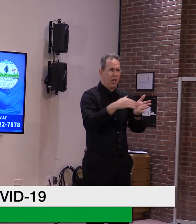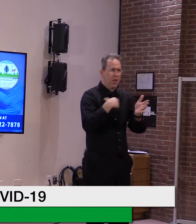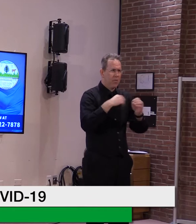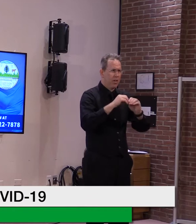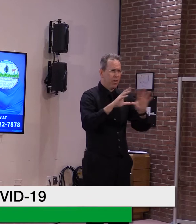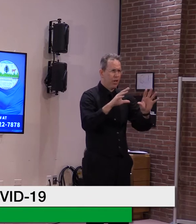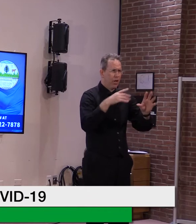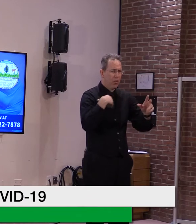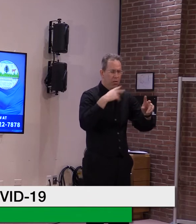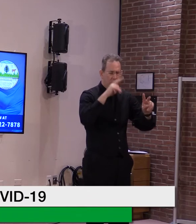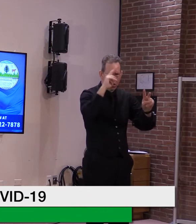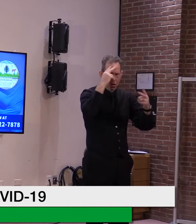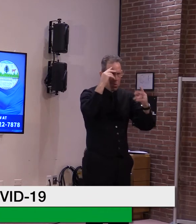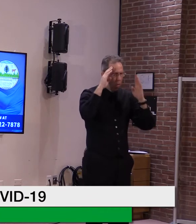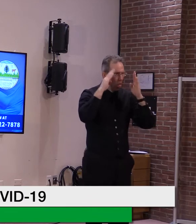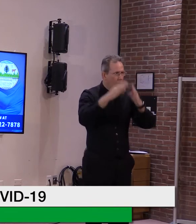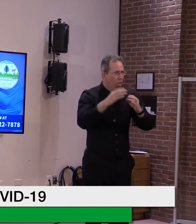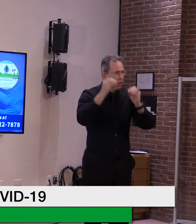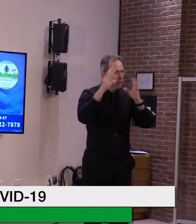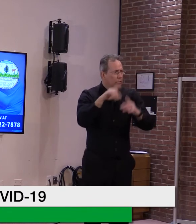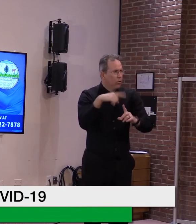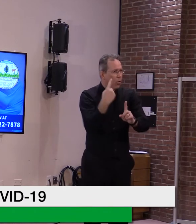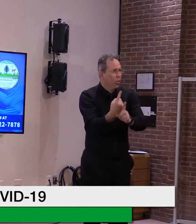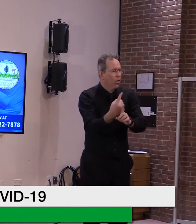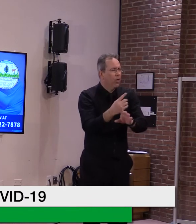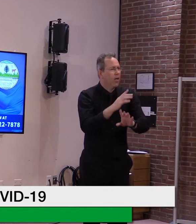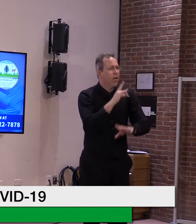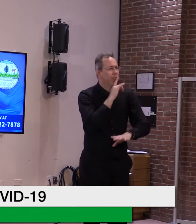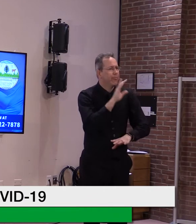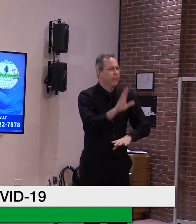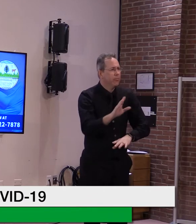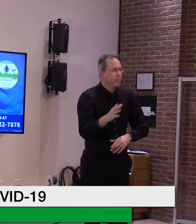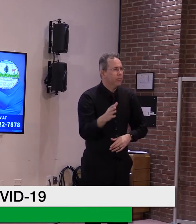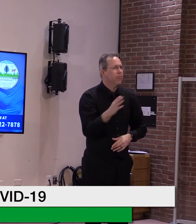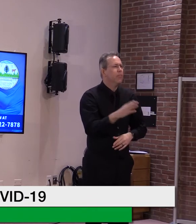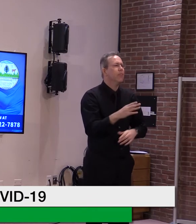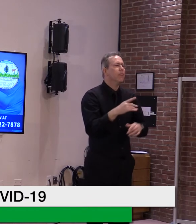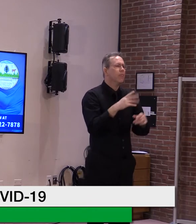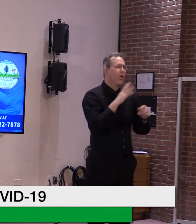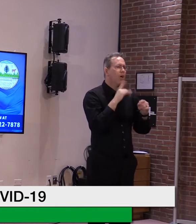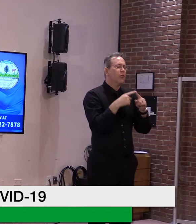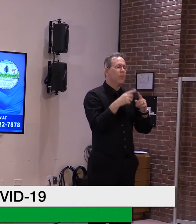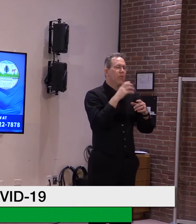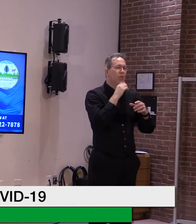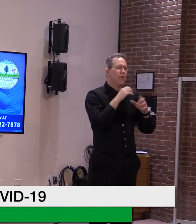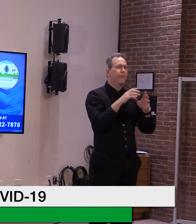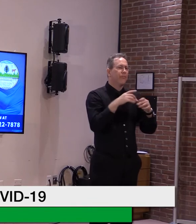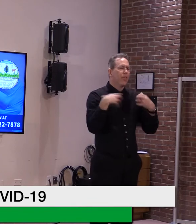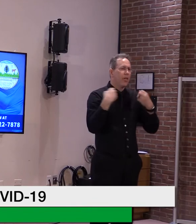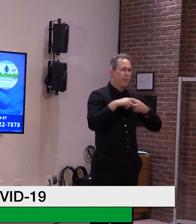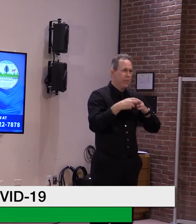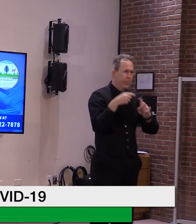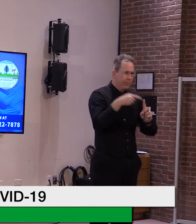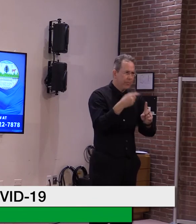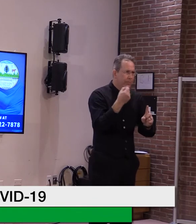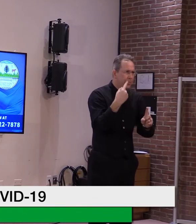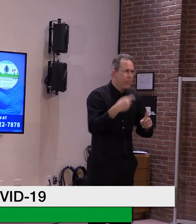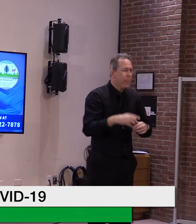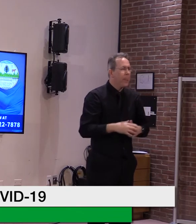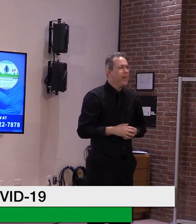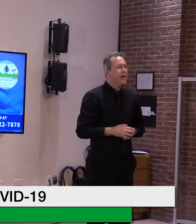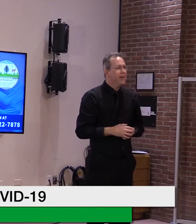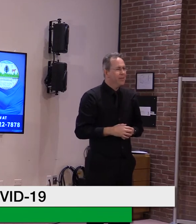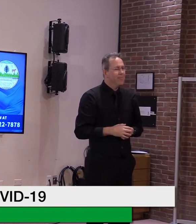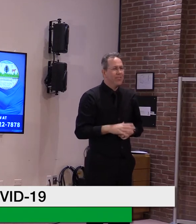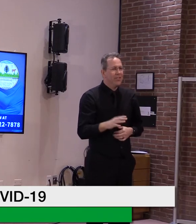misheard your question. And I, I think maybe with a lot of this, um, with a lot that we've been doing and opening it up to